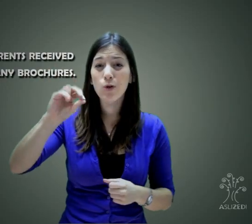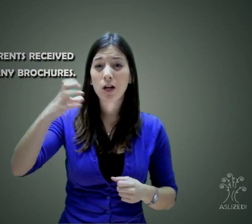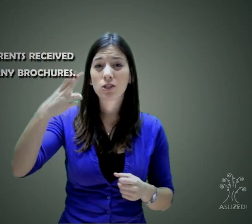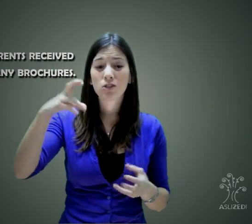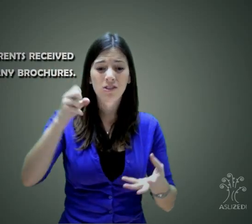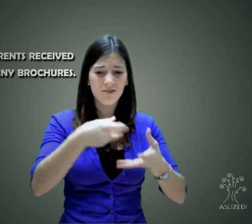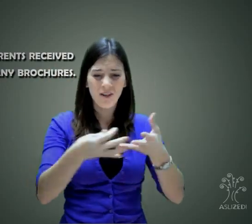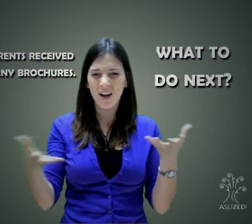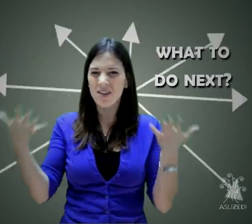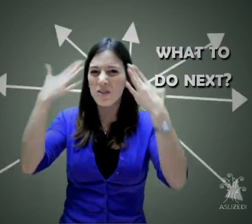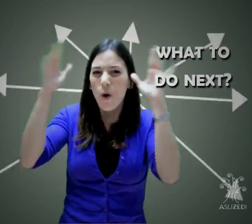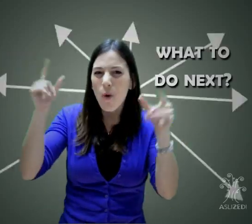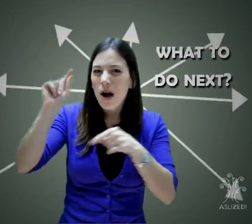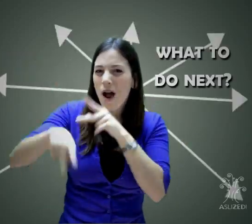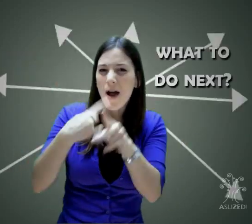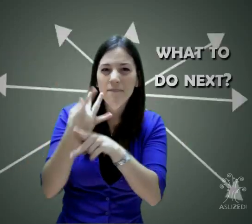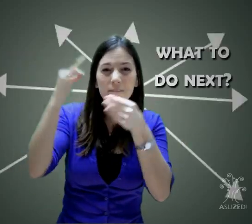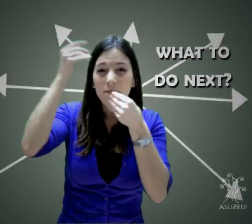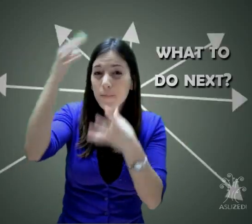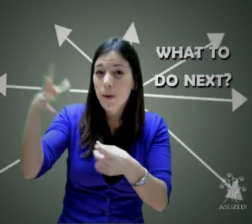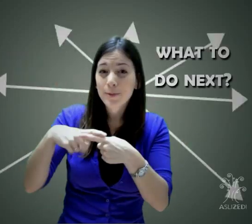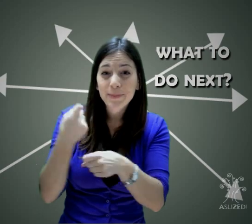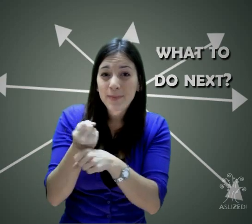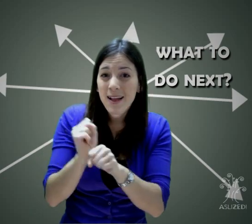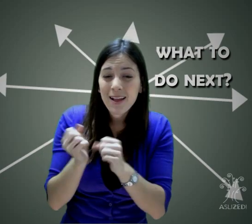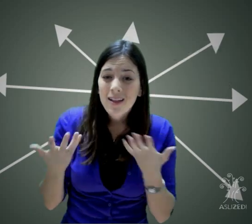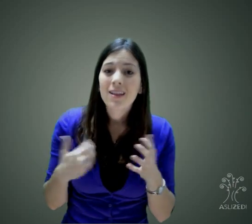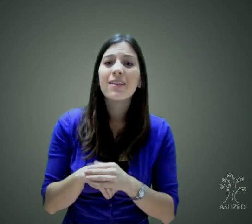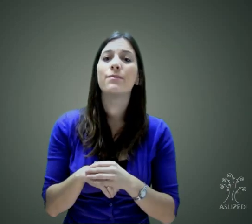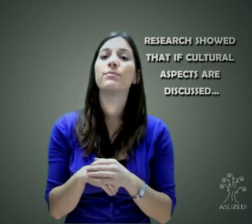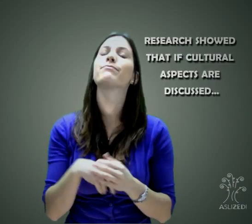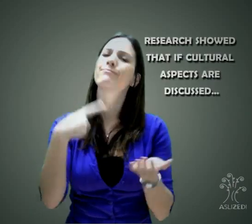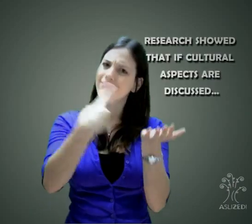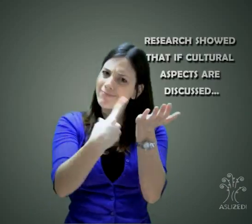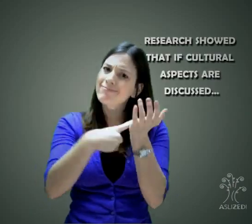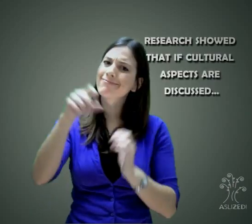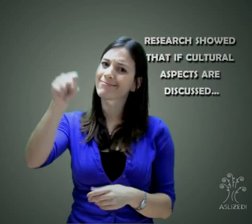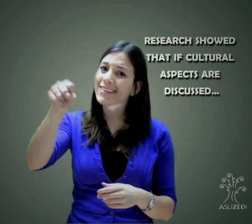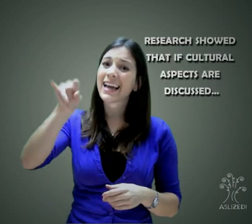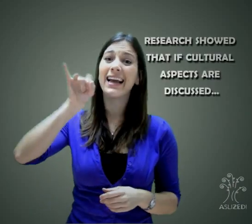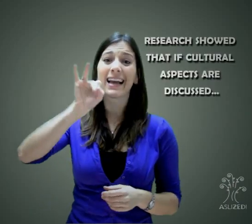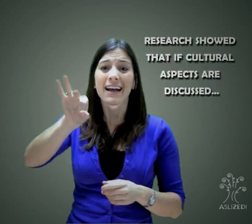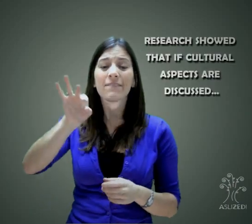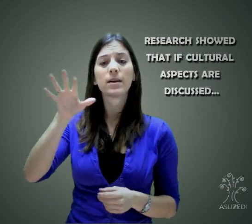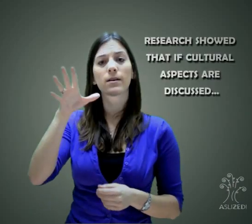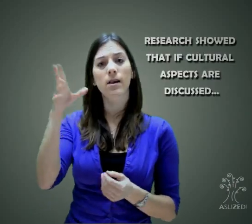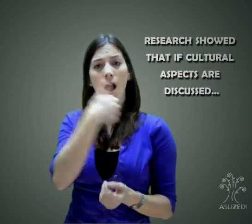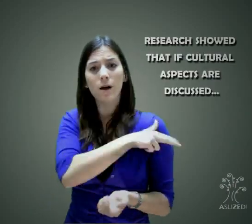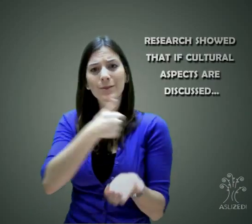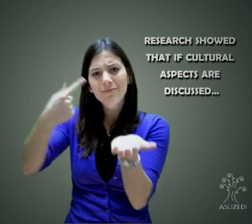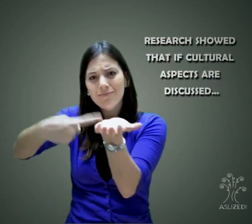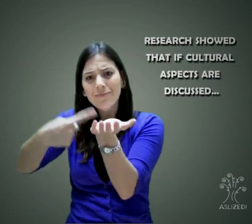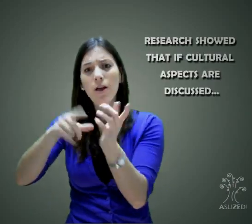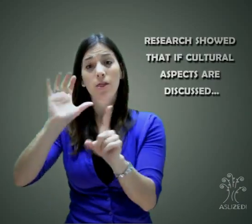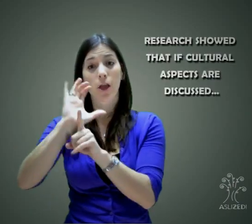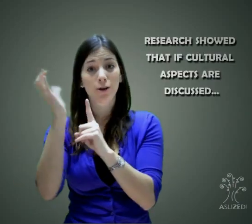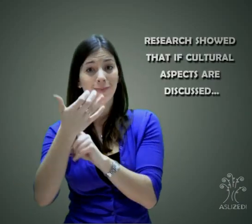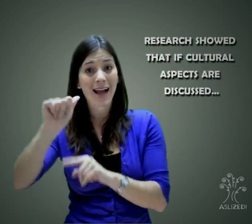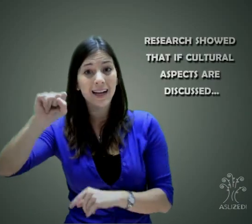home from the hospital with their newborn and numerous brochures. They are frightened and uncertain what to do next. Several research studies have also shown that if